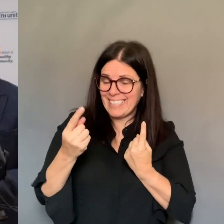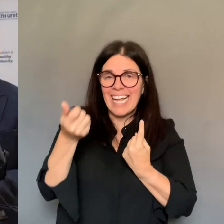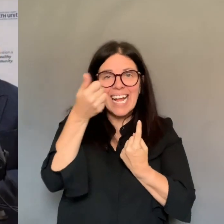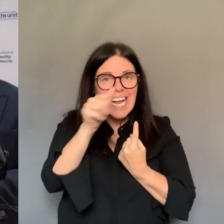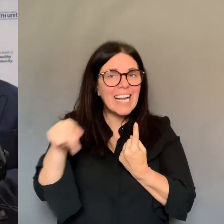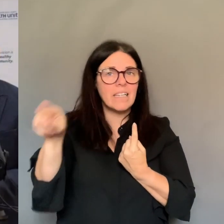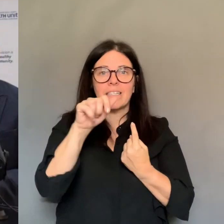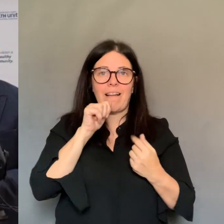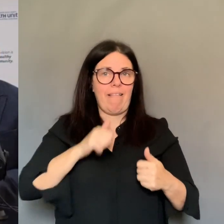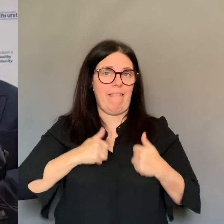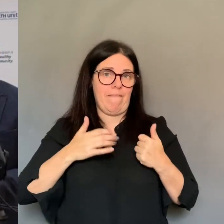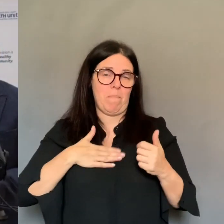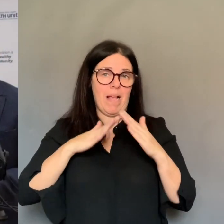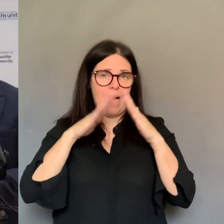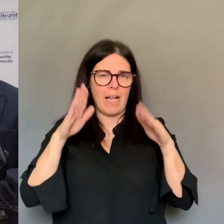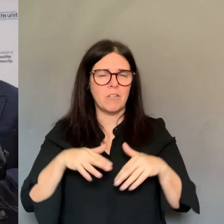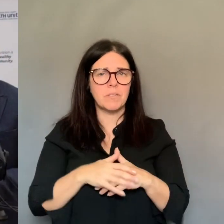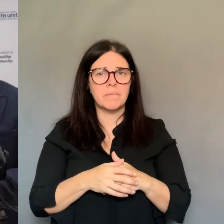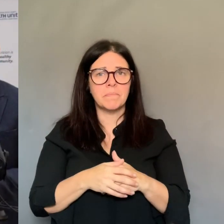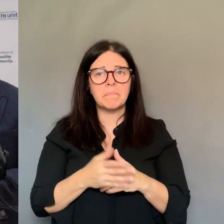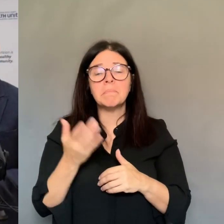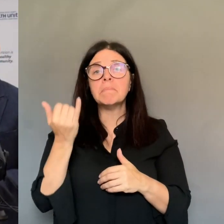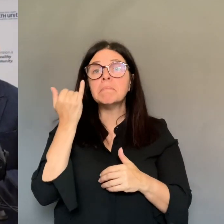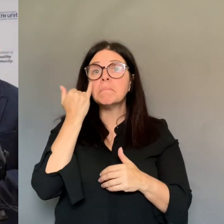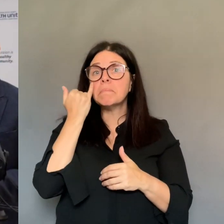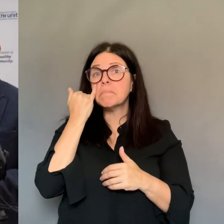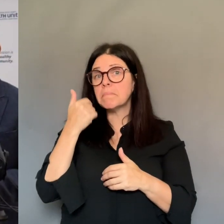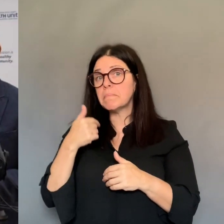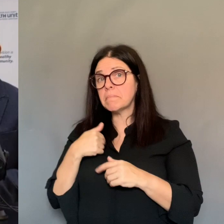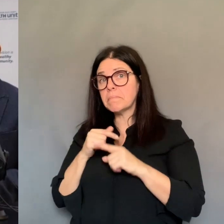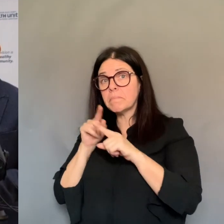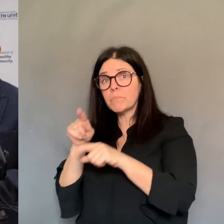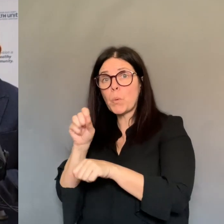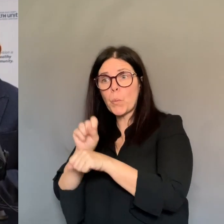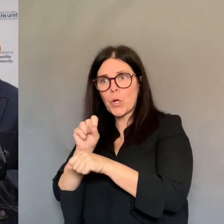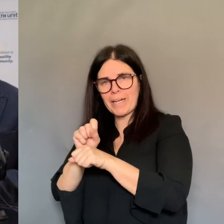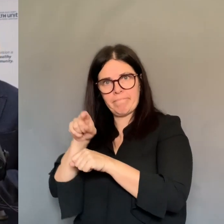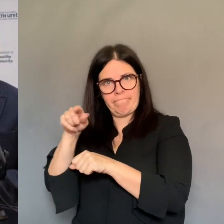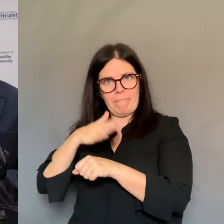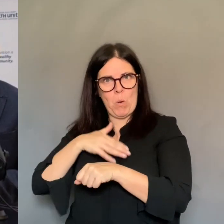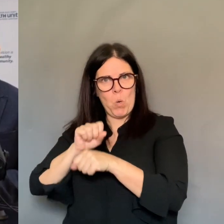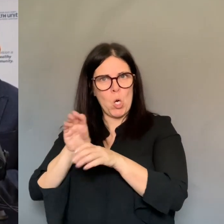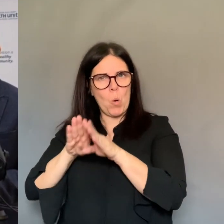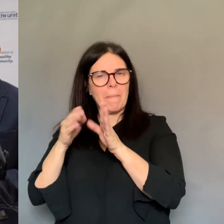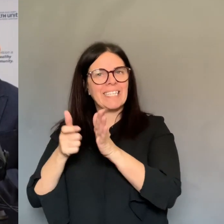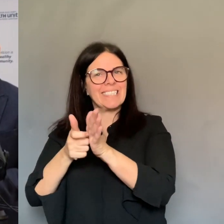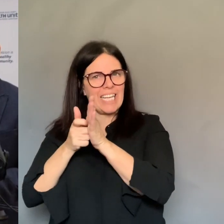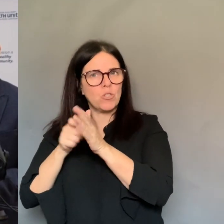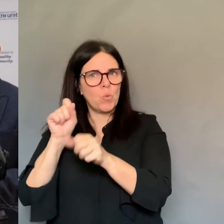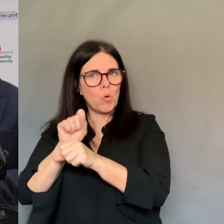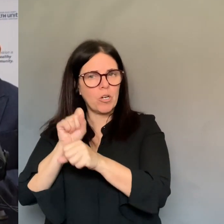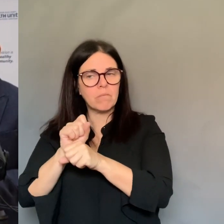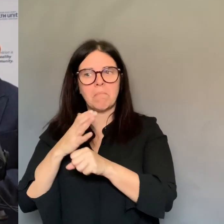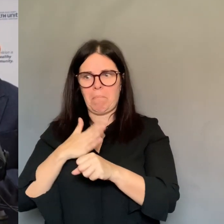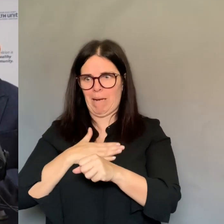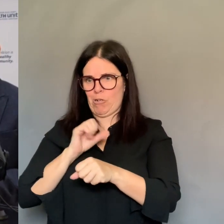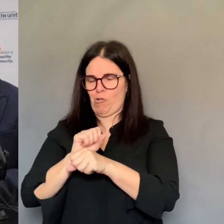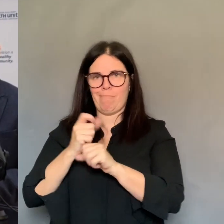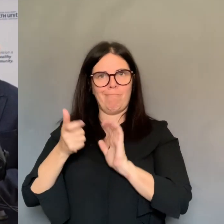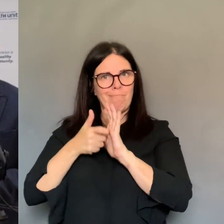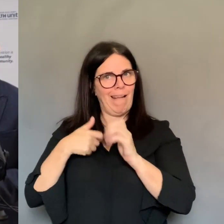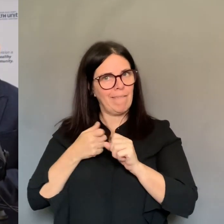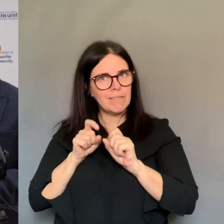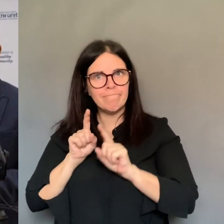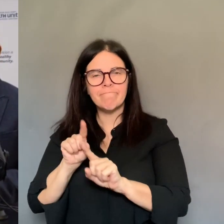If you are an essential worker and are going to your workplace due to the nature of your job, you also need to